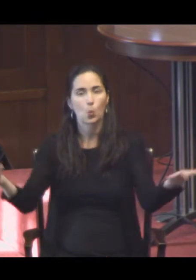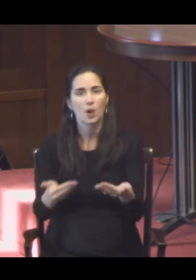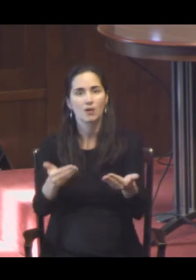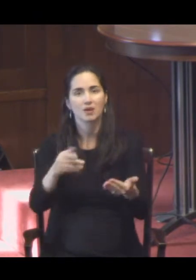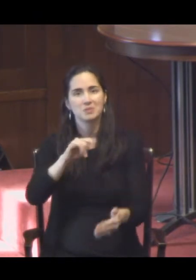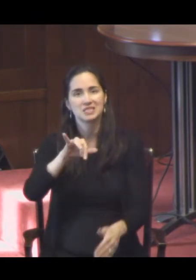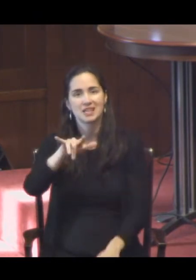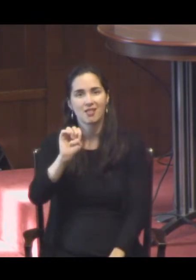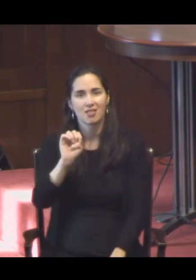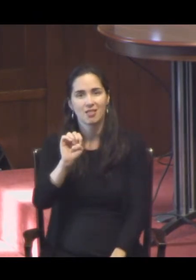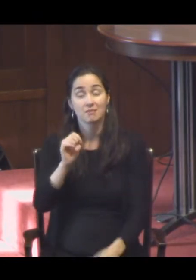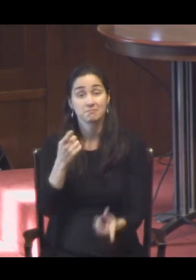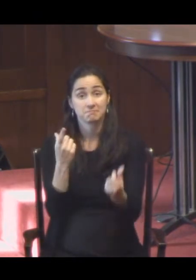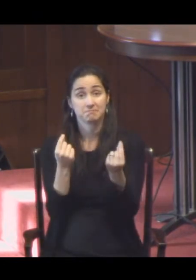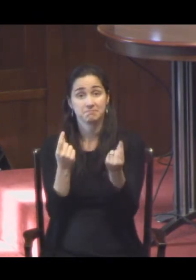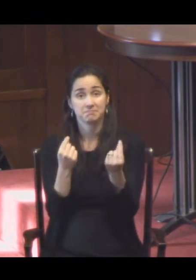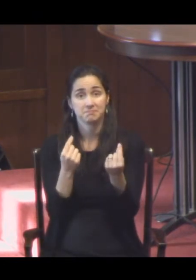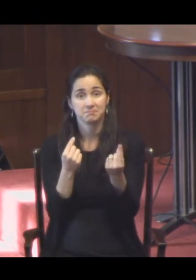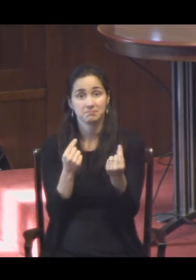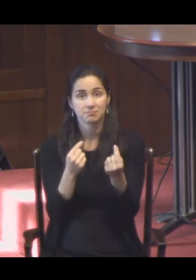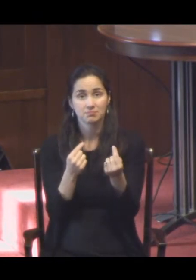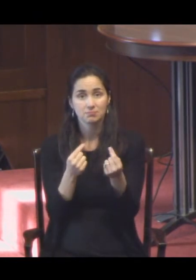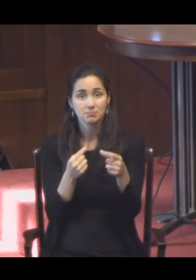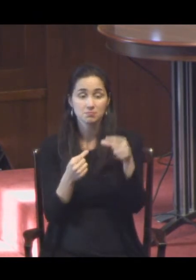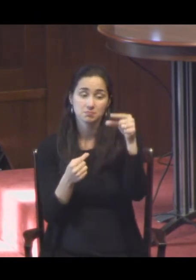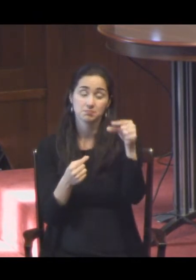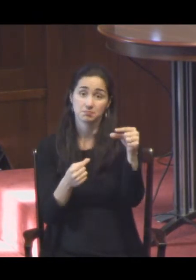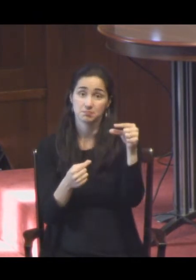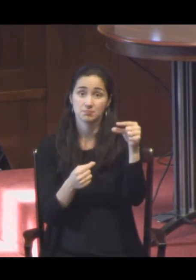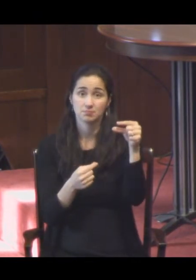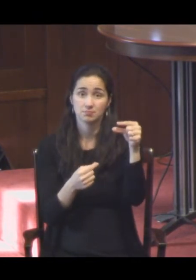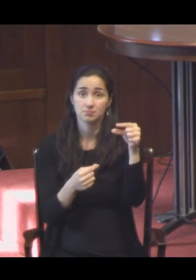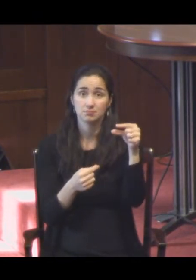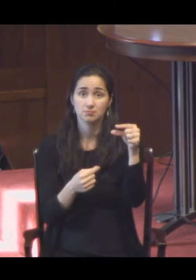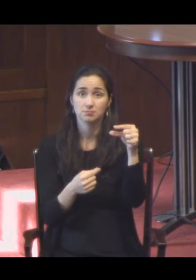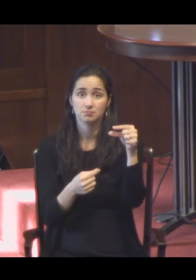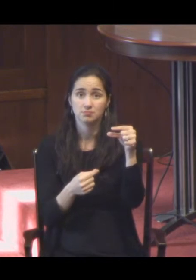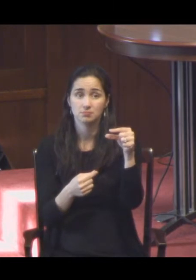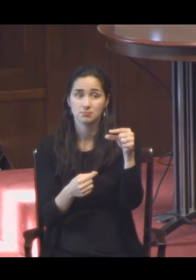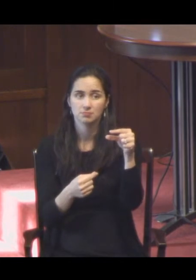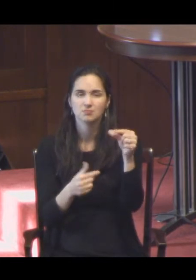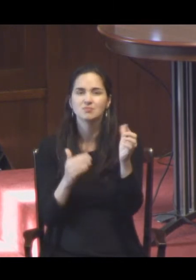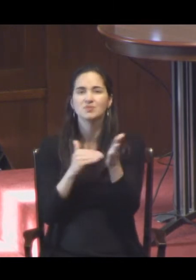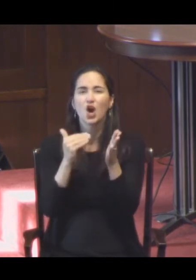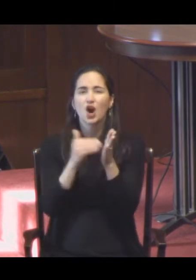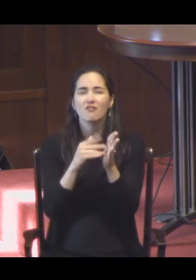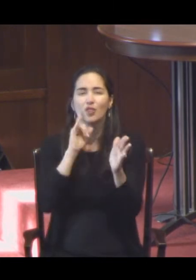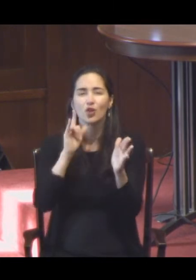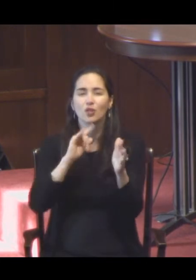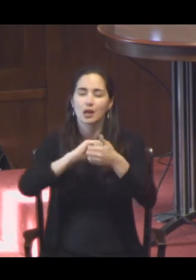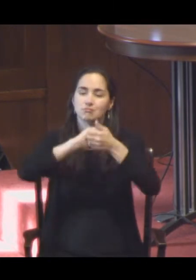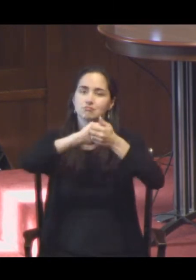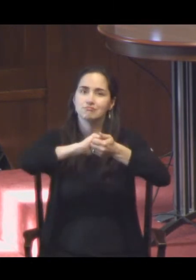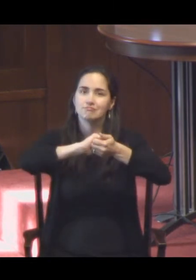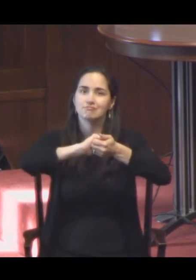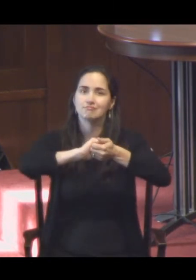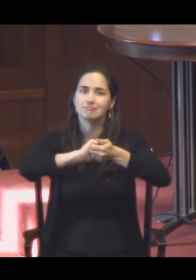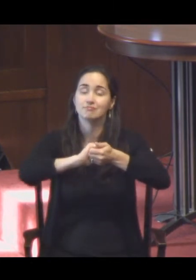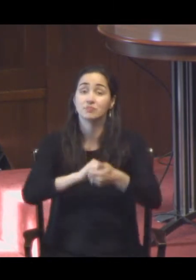What would happen is you would take this little tile, often in the form of a little handshake, and when a stranger or a newcomer